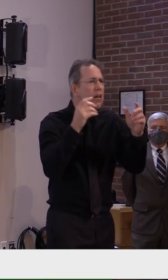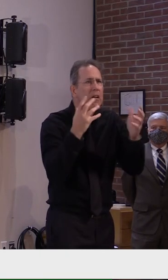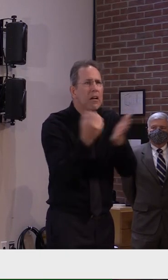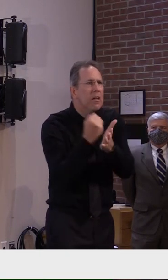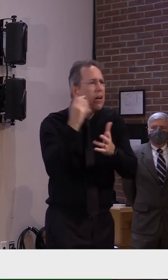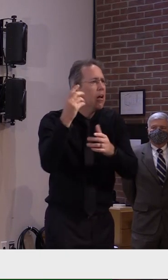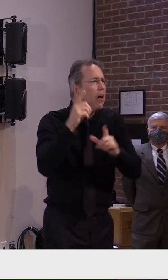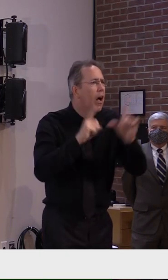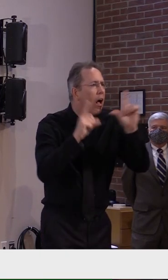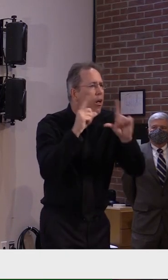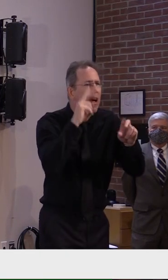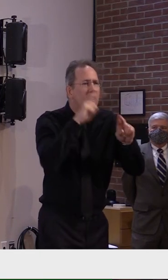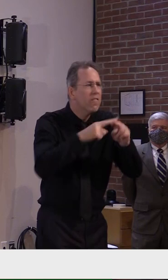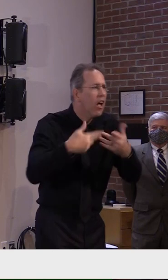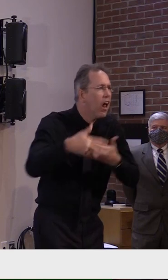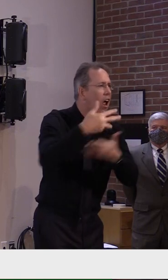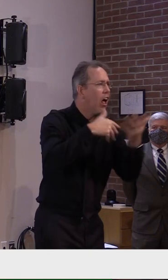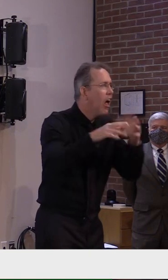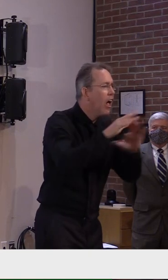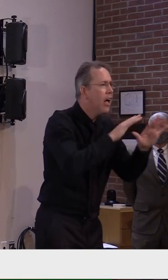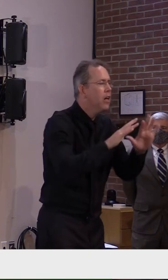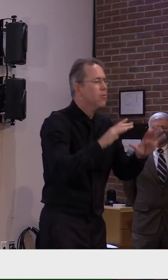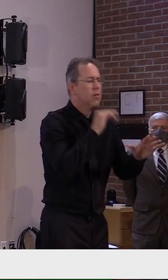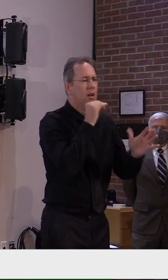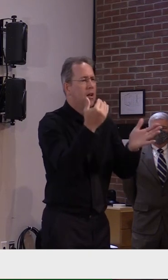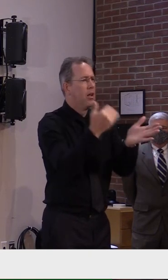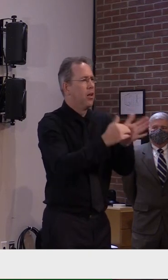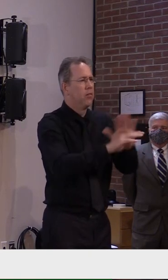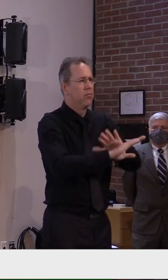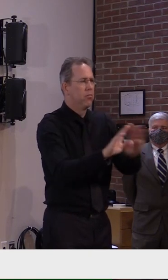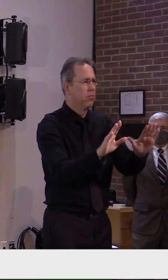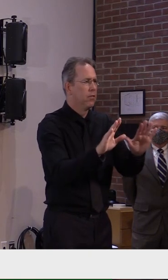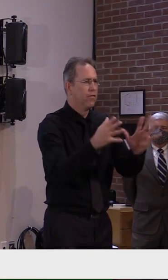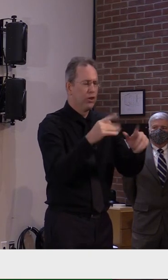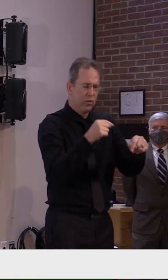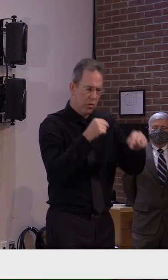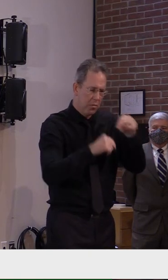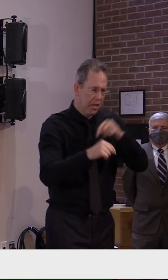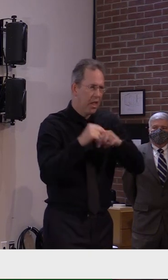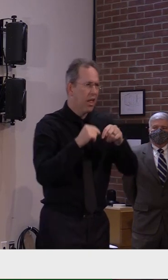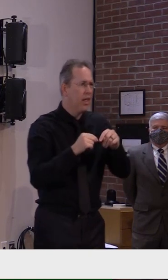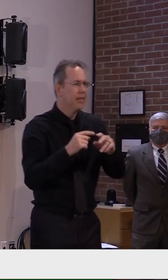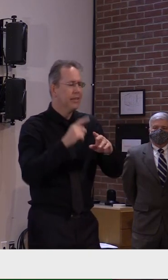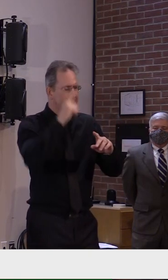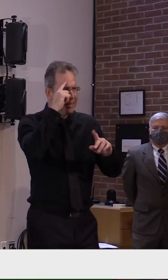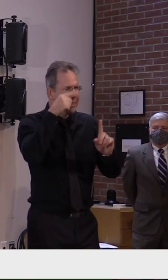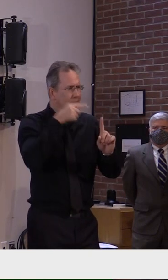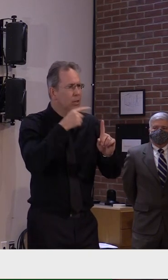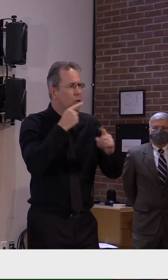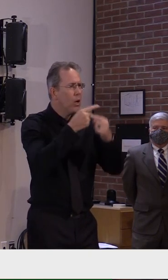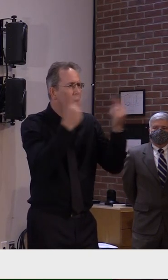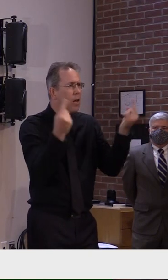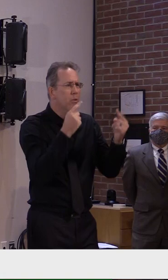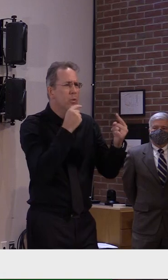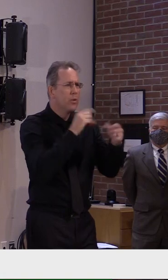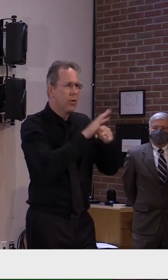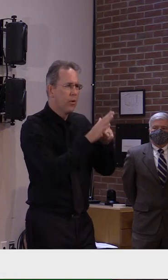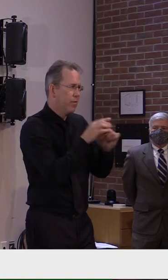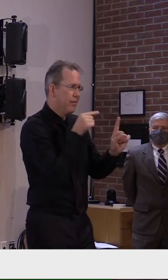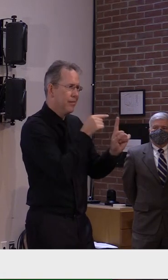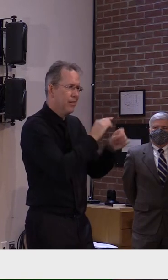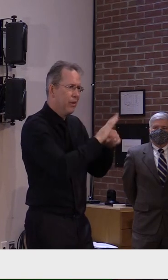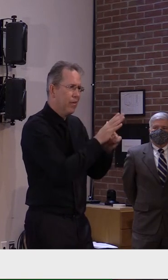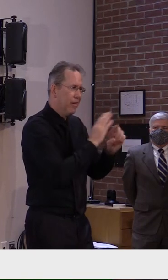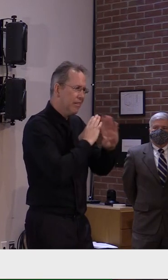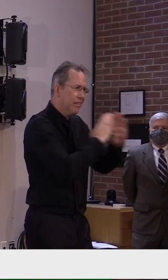just take it on right now, fight this virus, be proactive, and take the safety precautions that